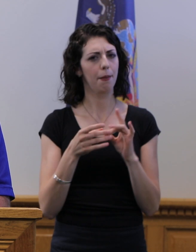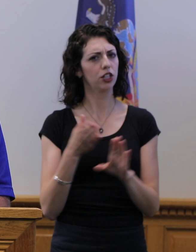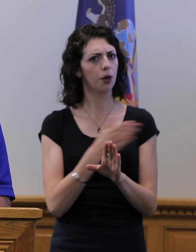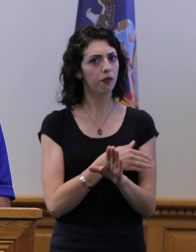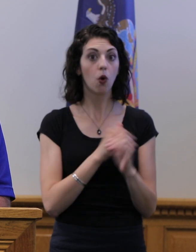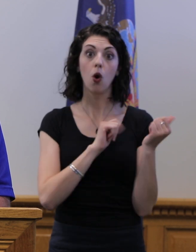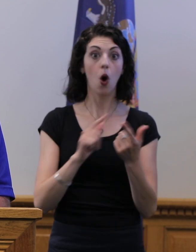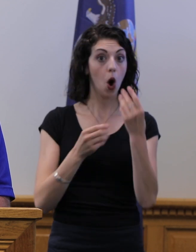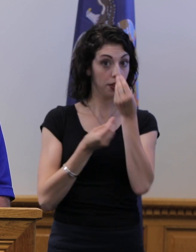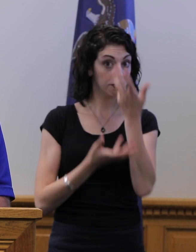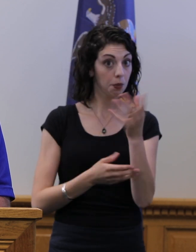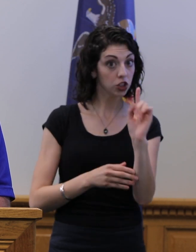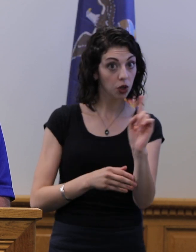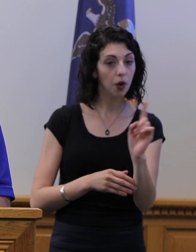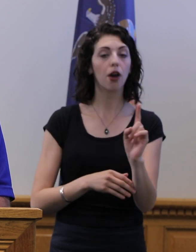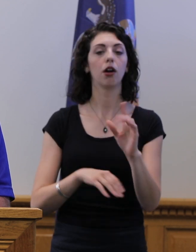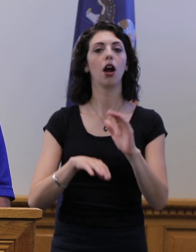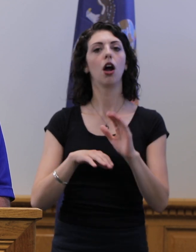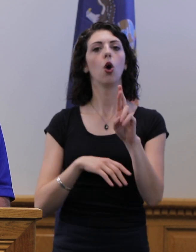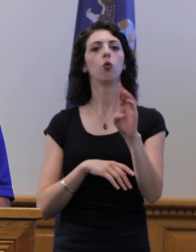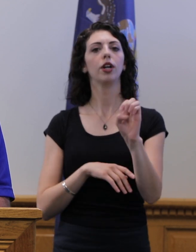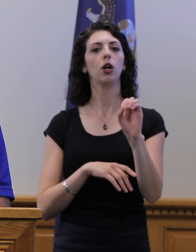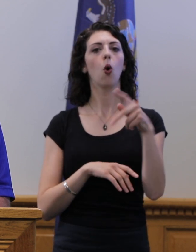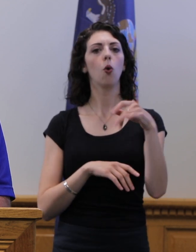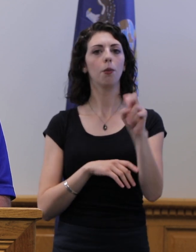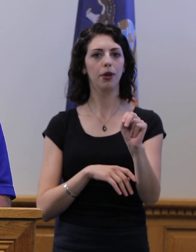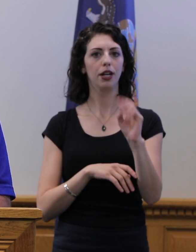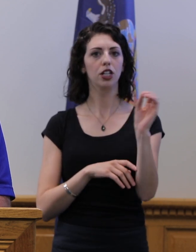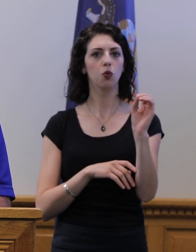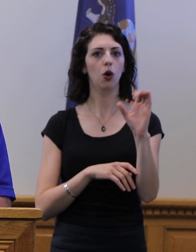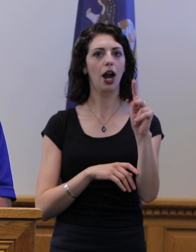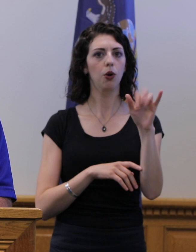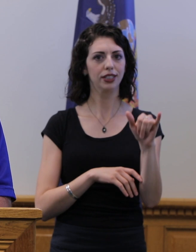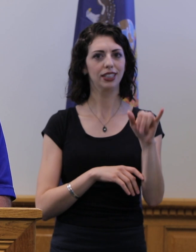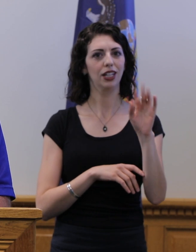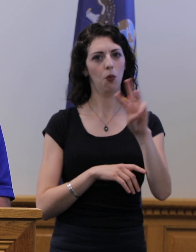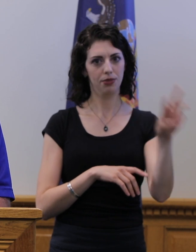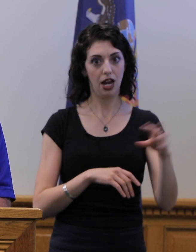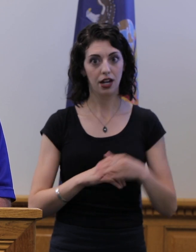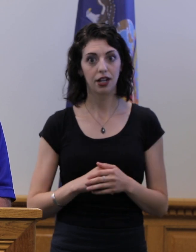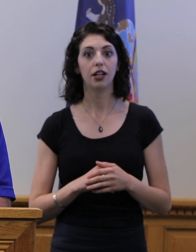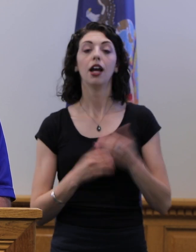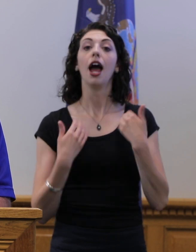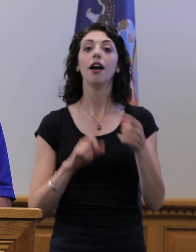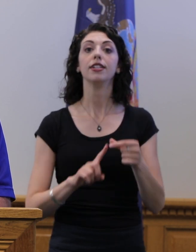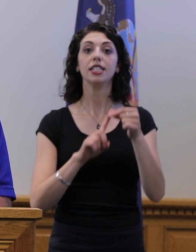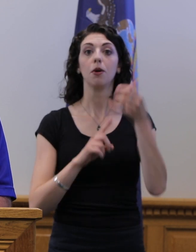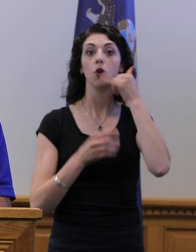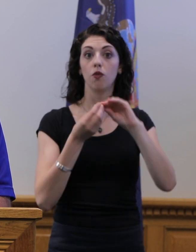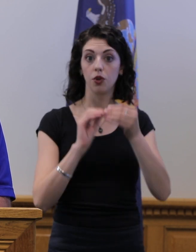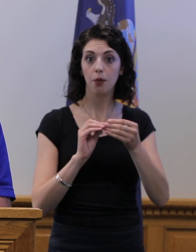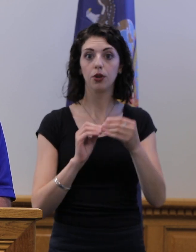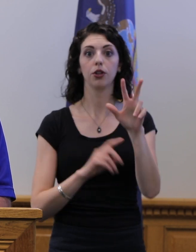all this information is shared on the reopen Oswego County webpage. The county health department's COVID-19 hotline number